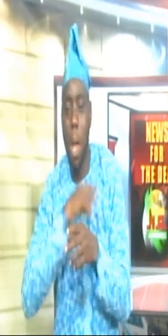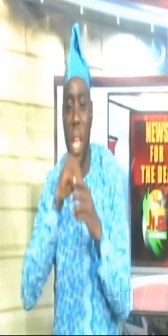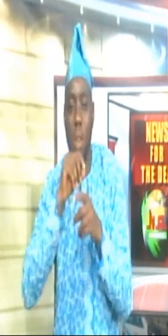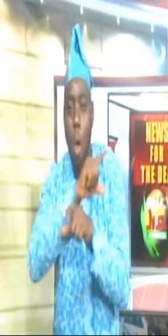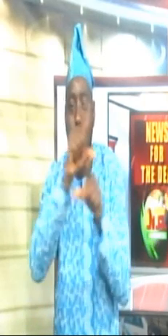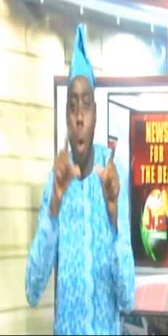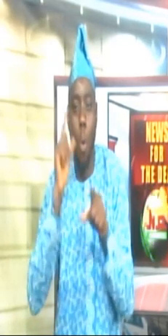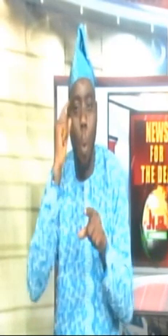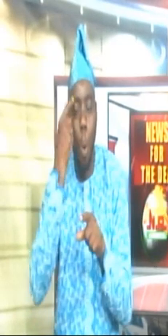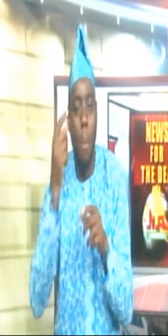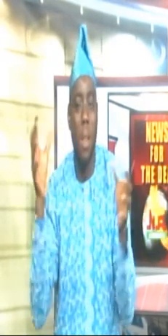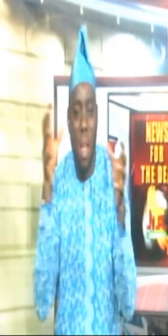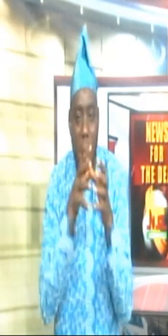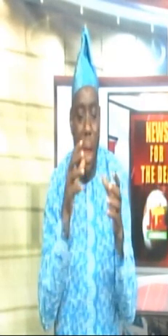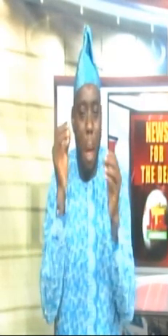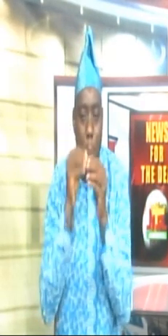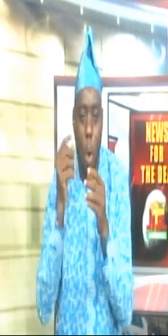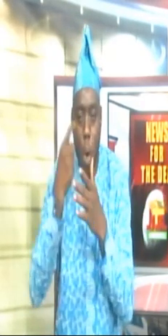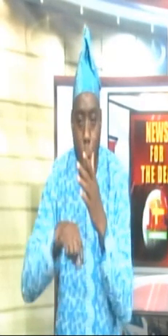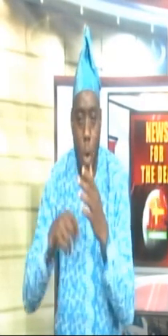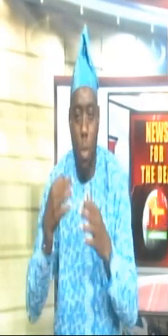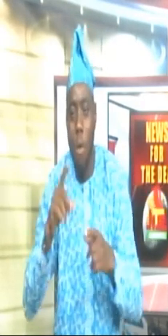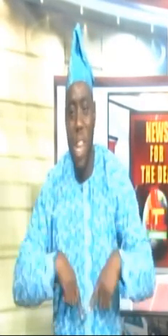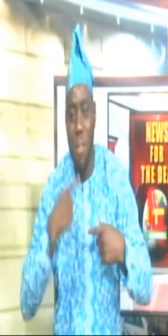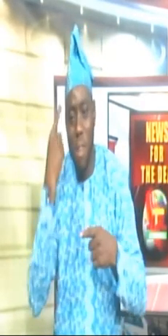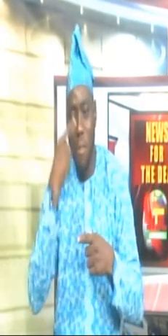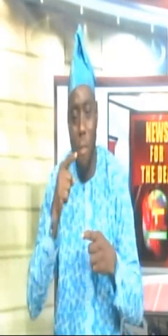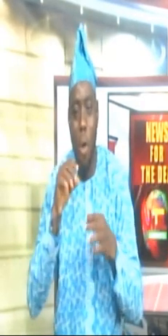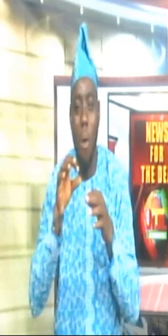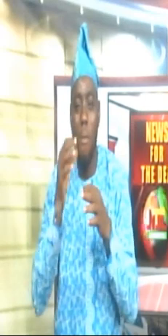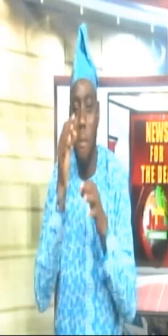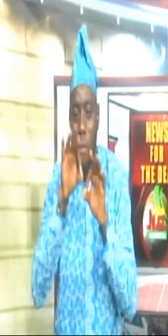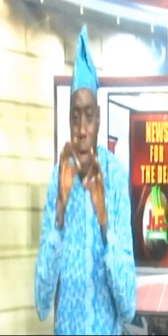areas in the country to gather the monthly cost of living for the average family.